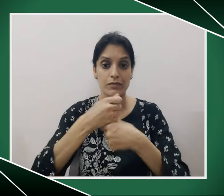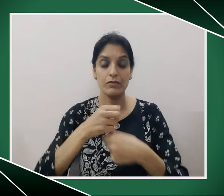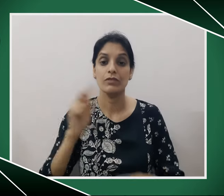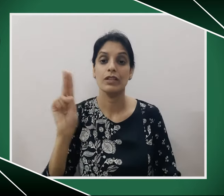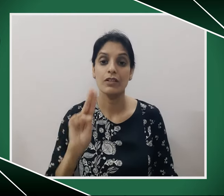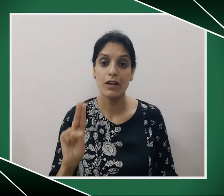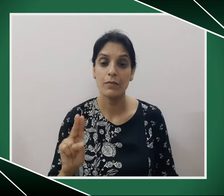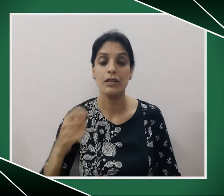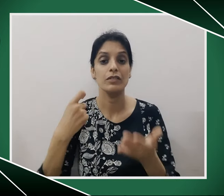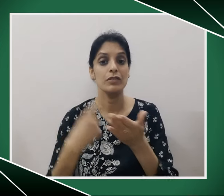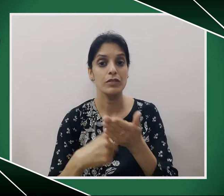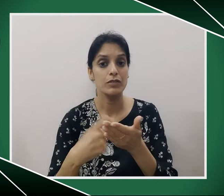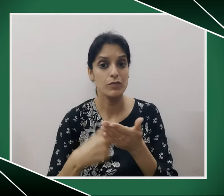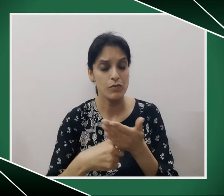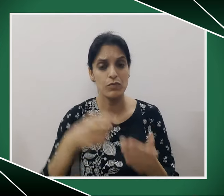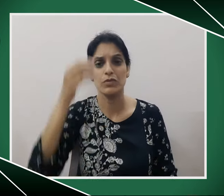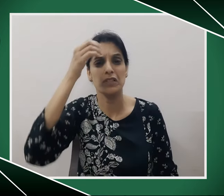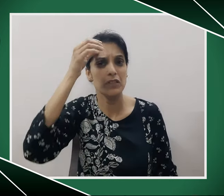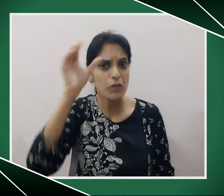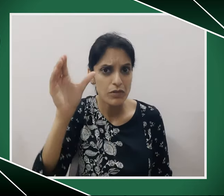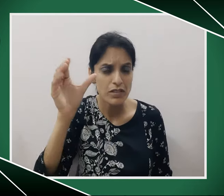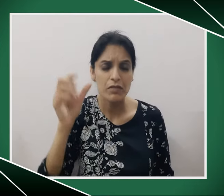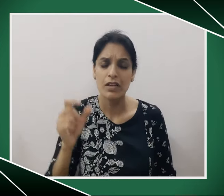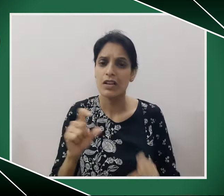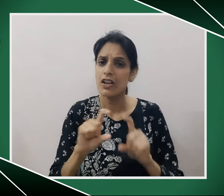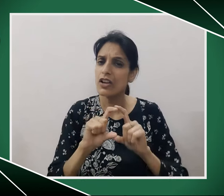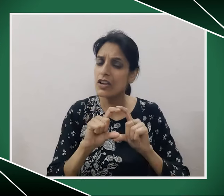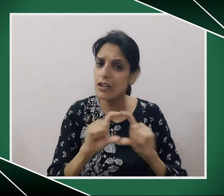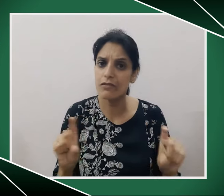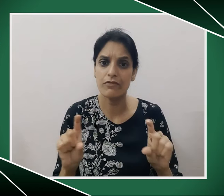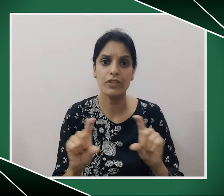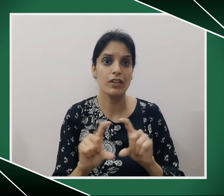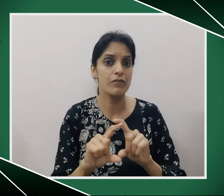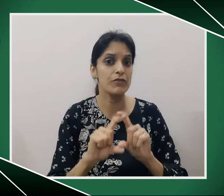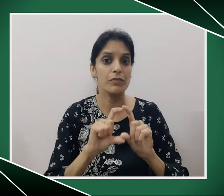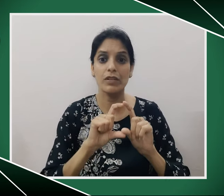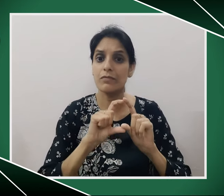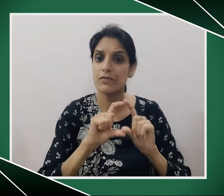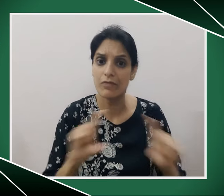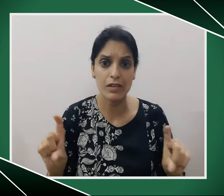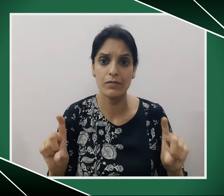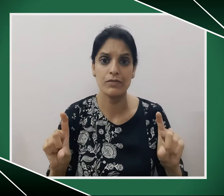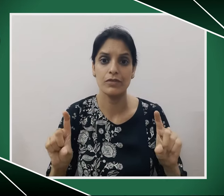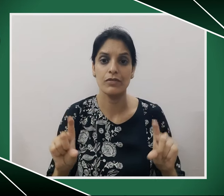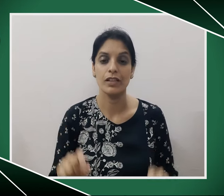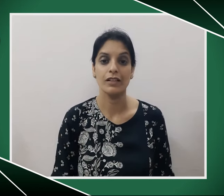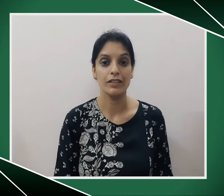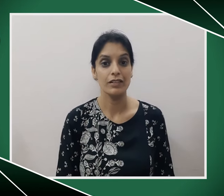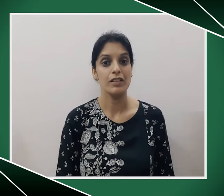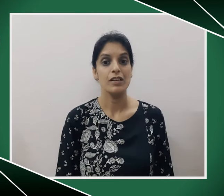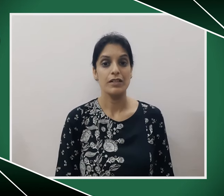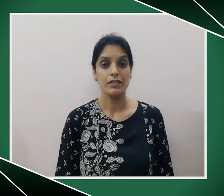make grammar, rules, concepts absolutely clear.